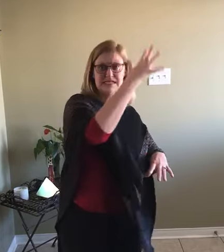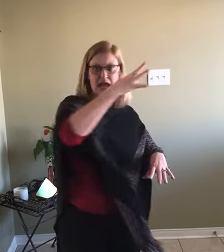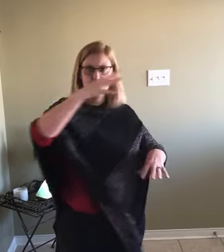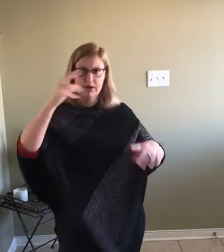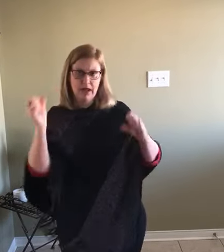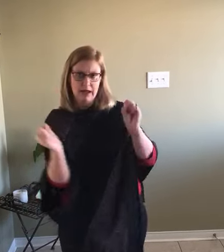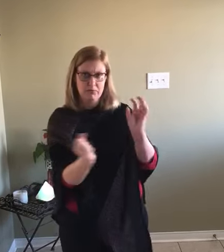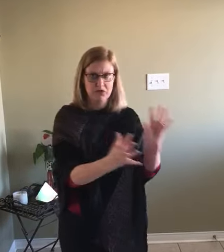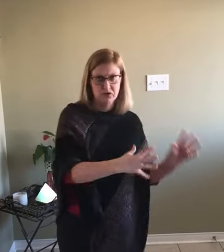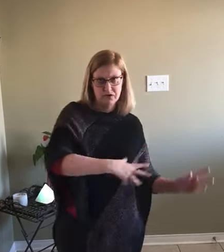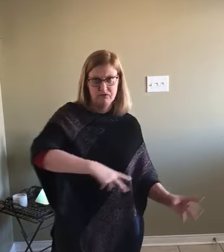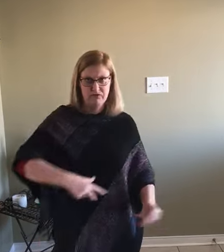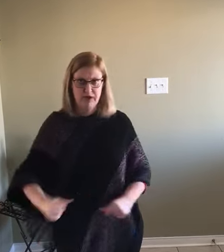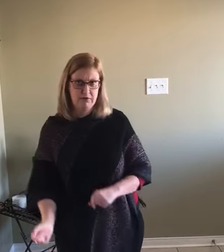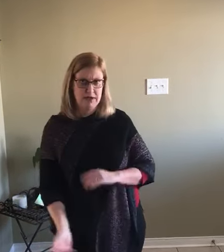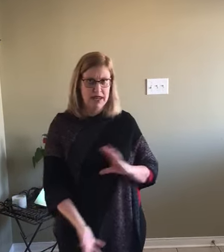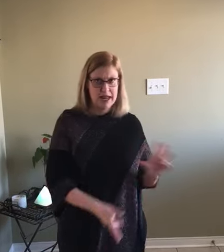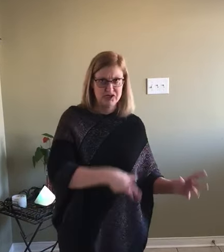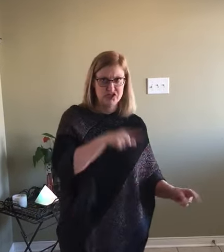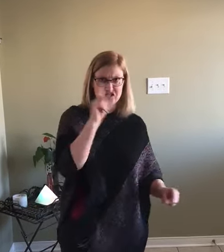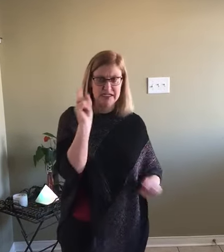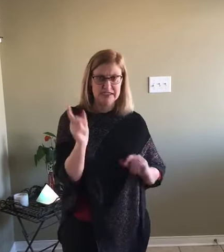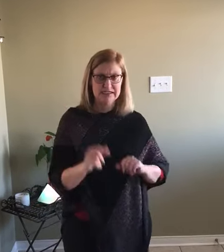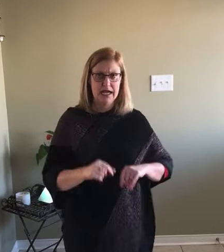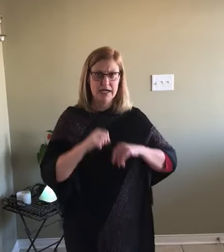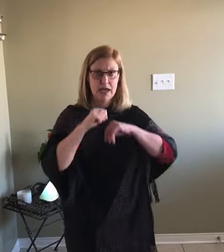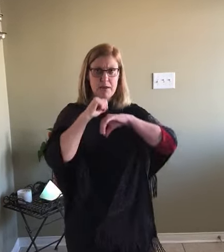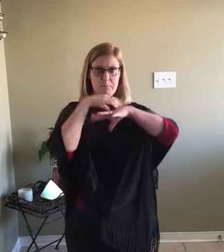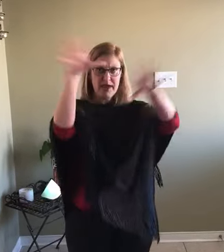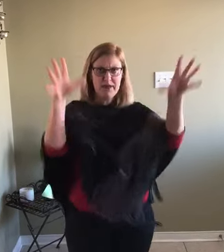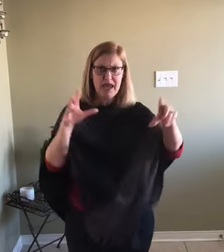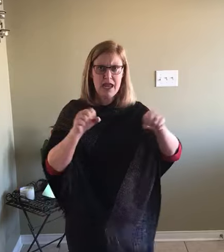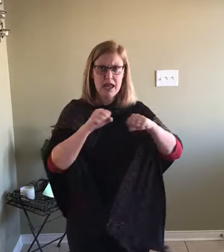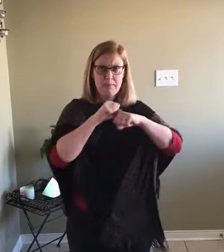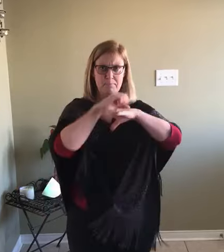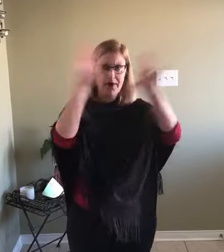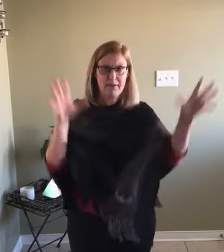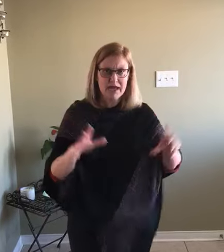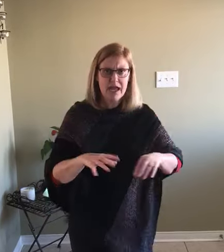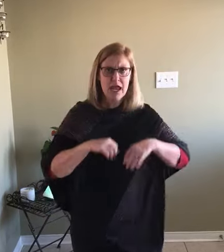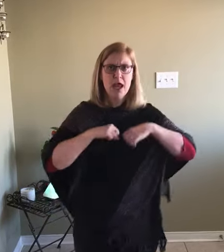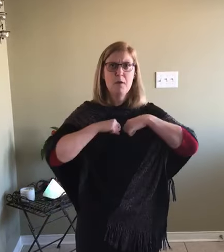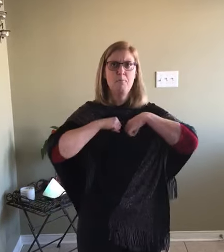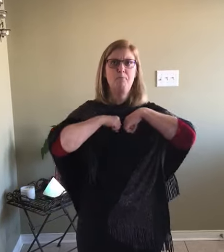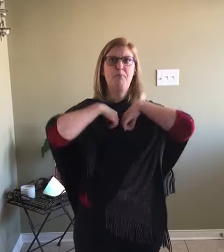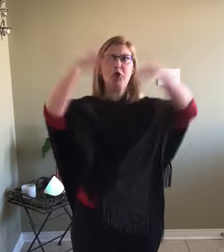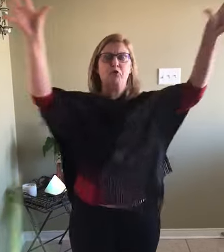down came the good fairy and she said, Bibbity, Bobbity, boom,